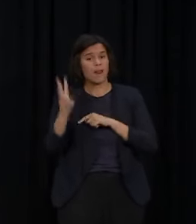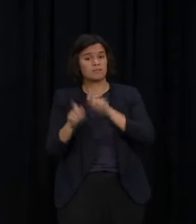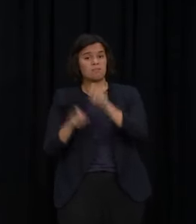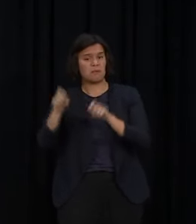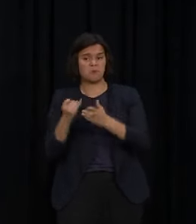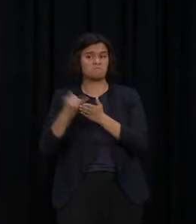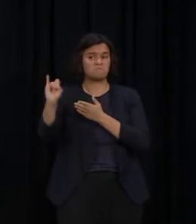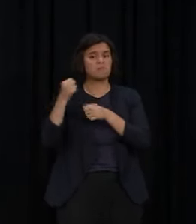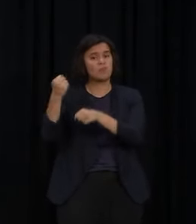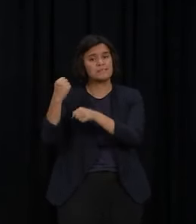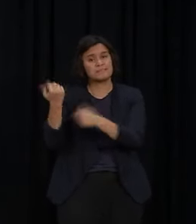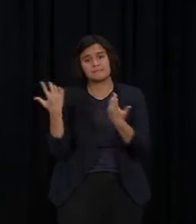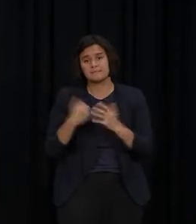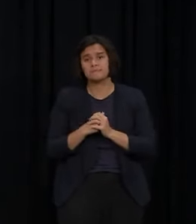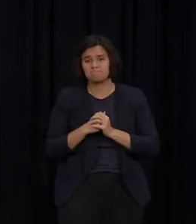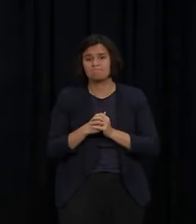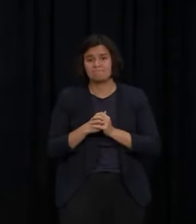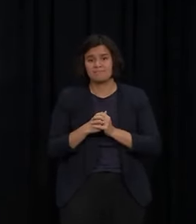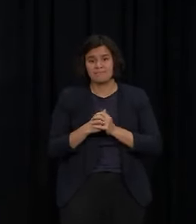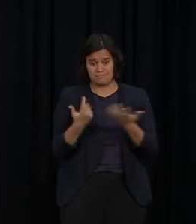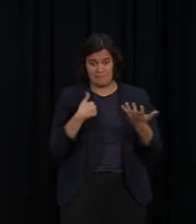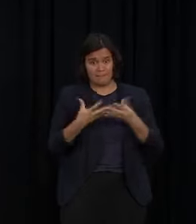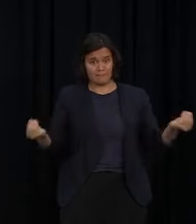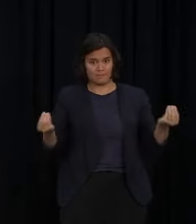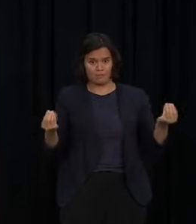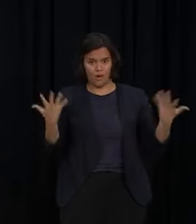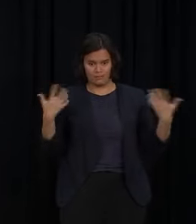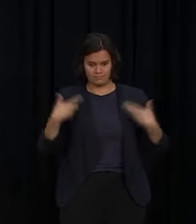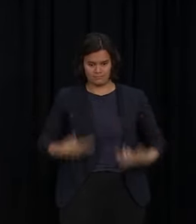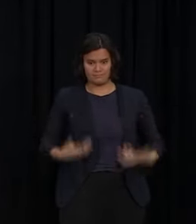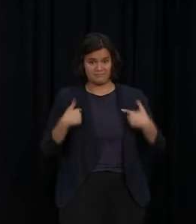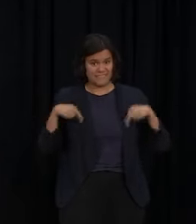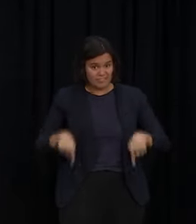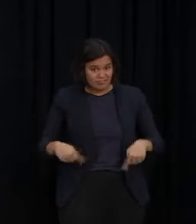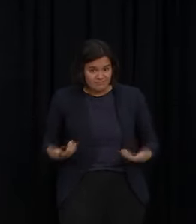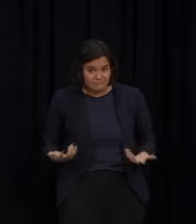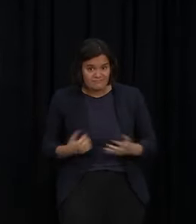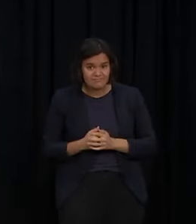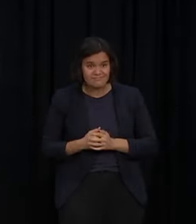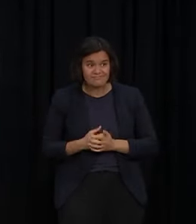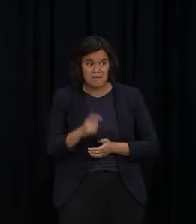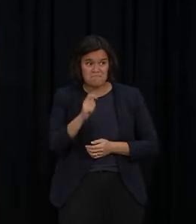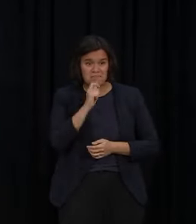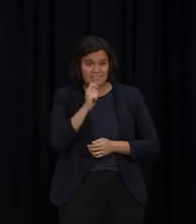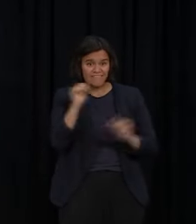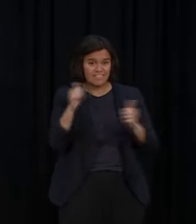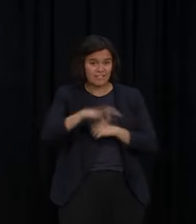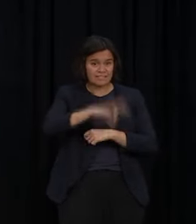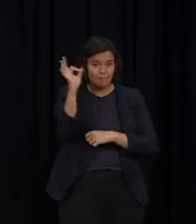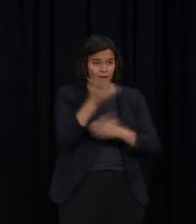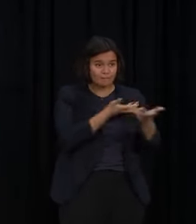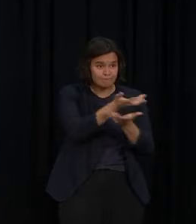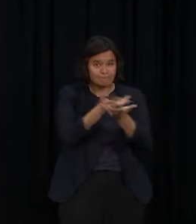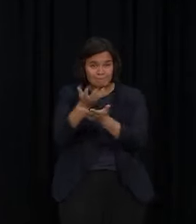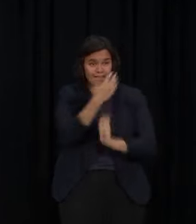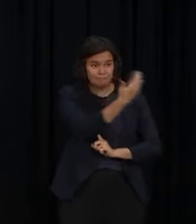for the missing in action I'll just let my presence here speak to that and of course my media engagements this morning and my media